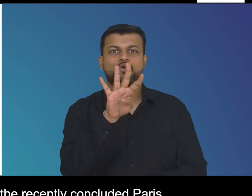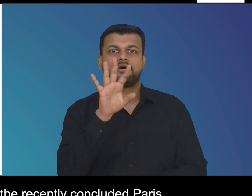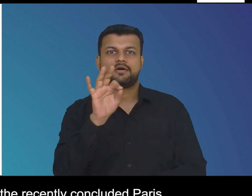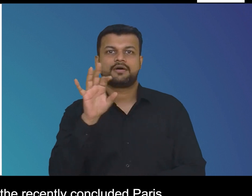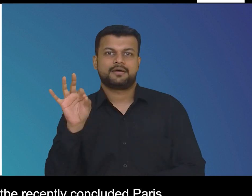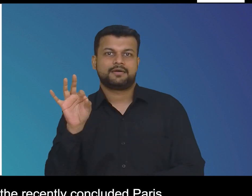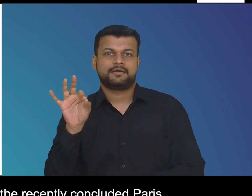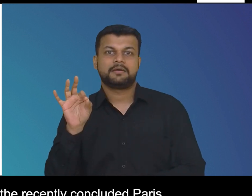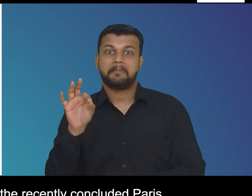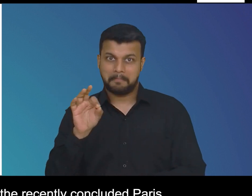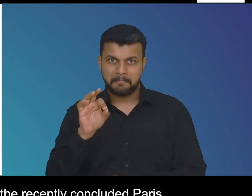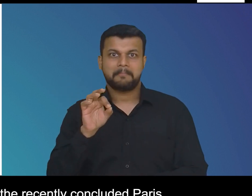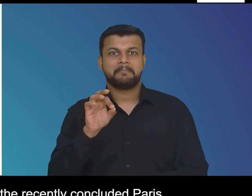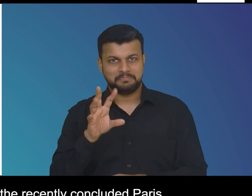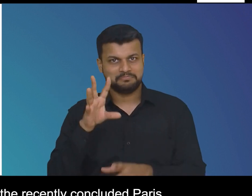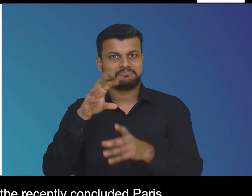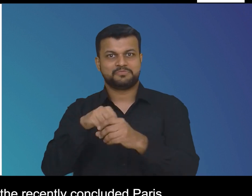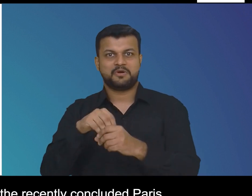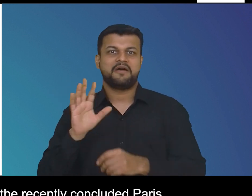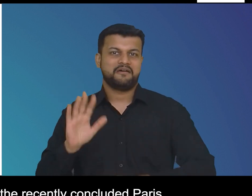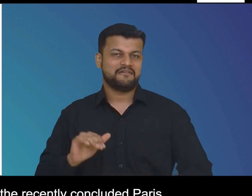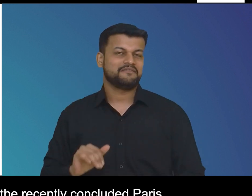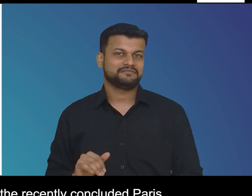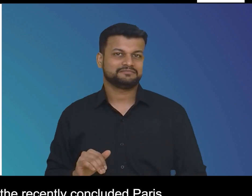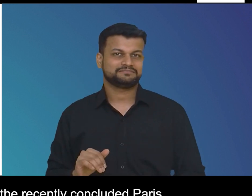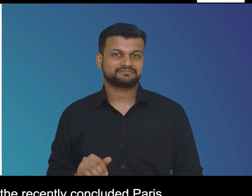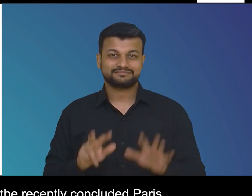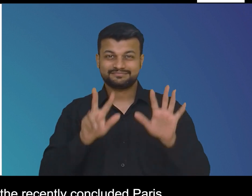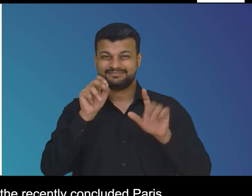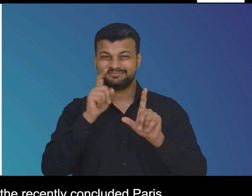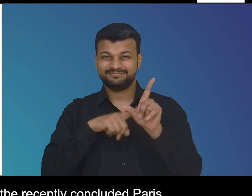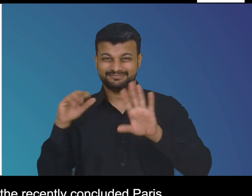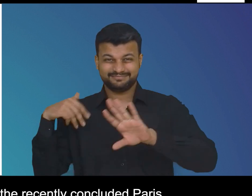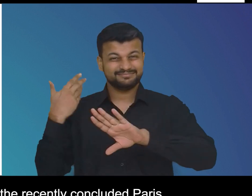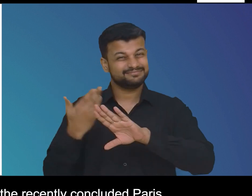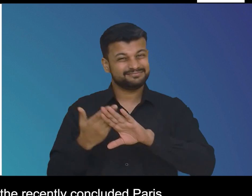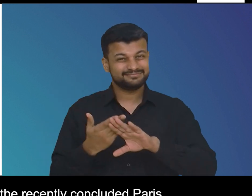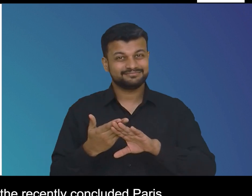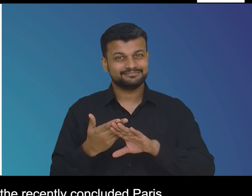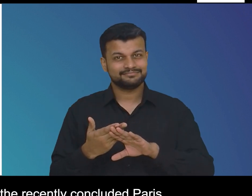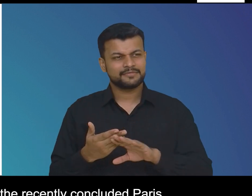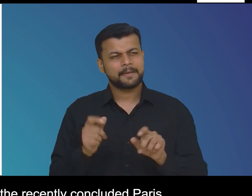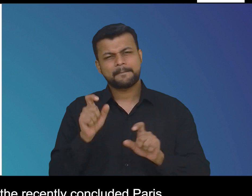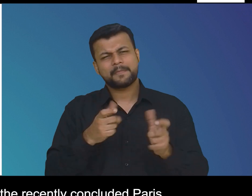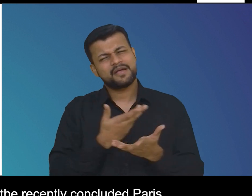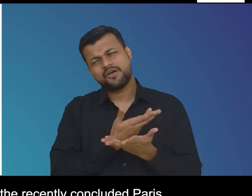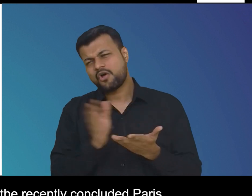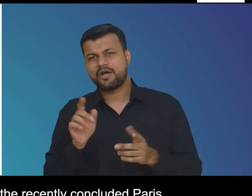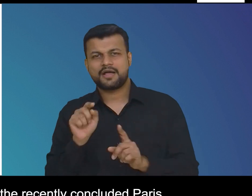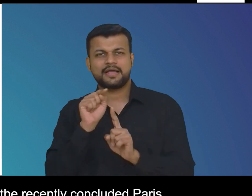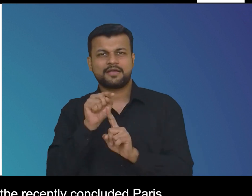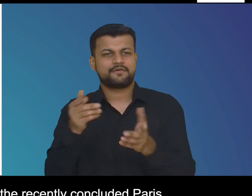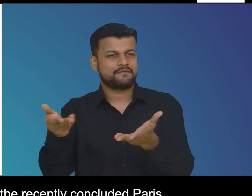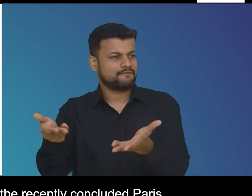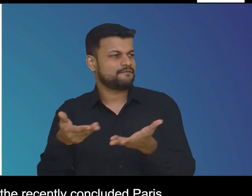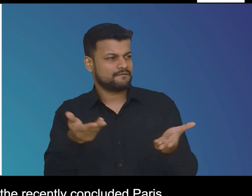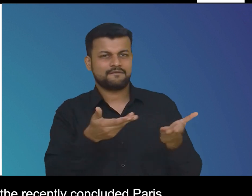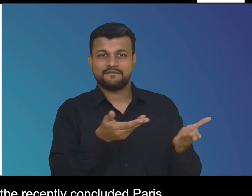ever to over 4 400 athletes in the recently concluded paris paralympics 2024